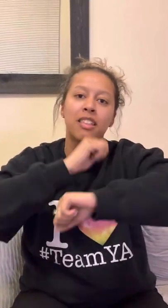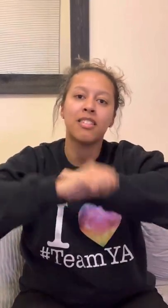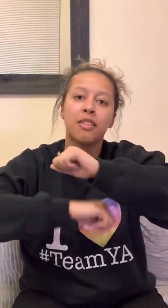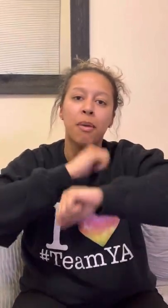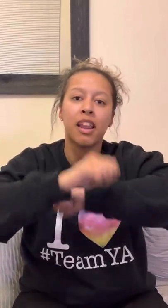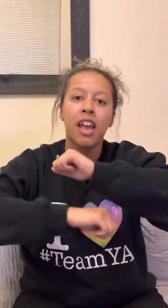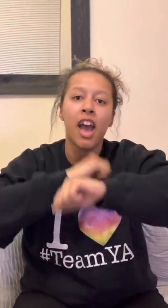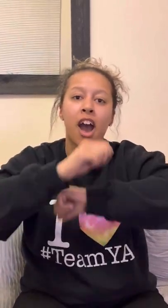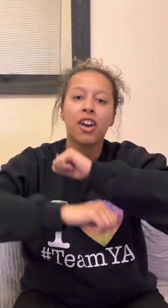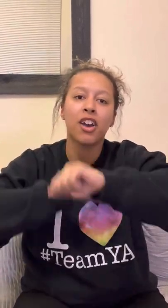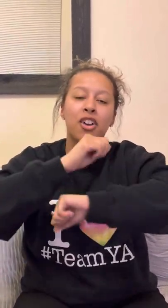spin.